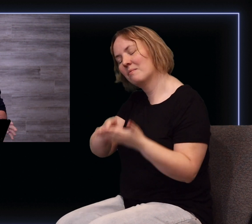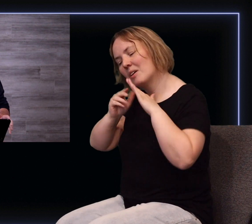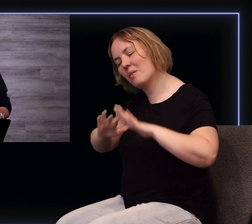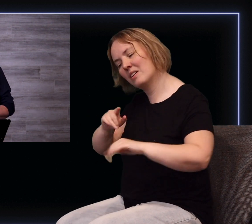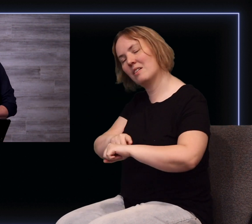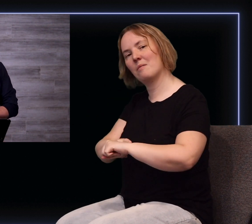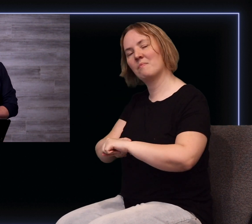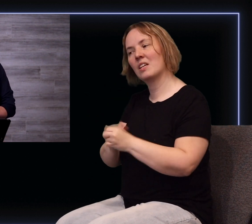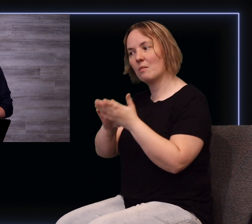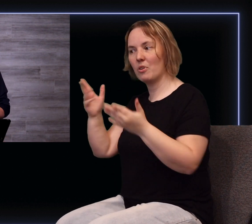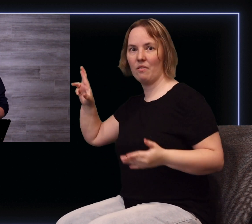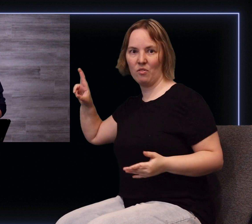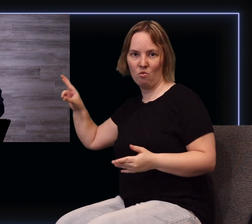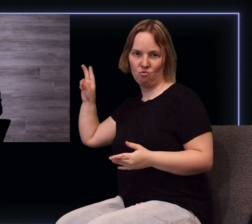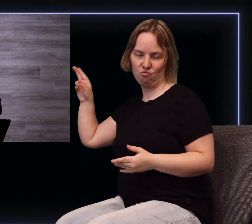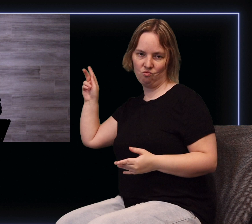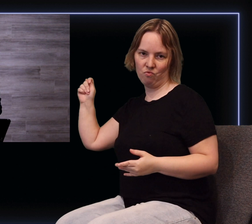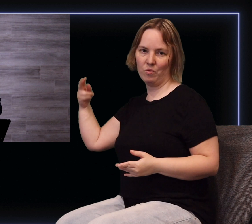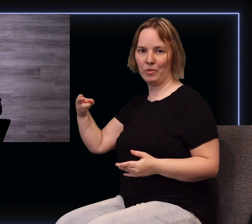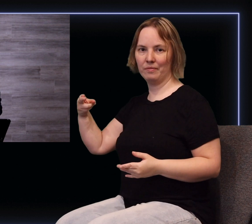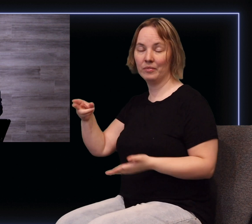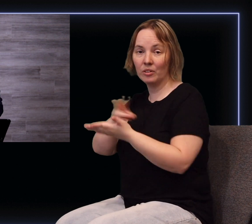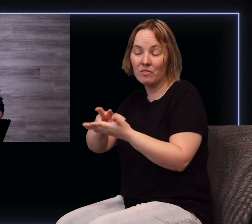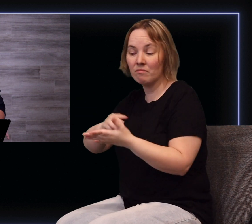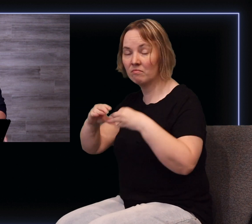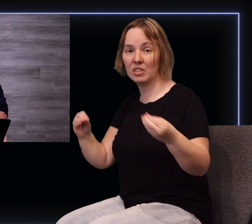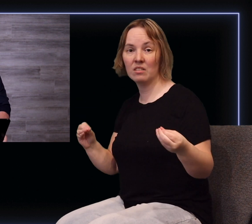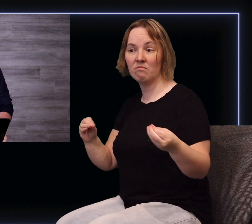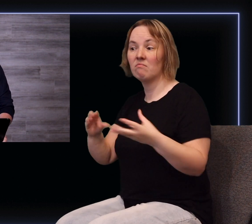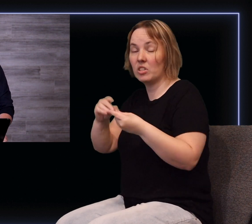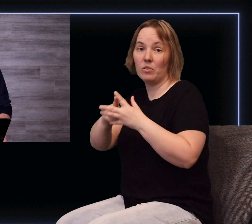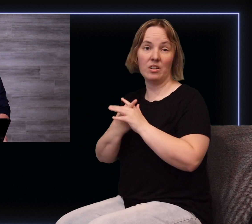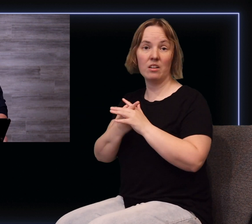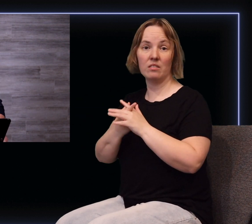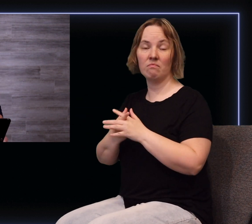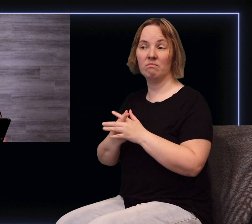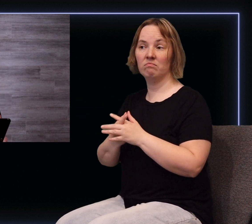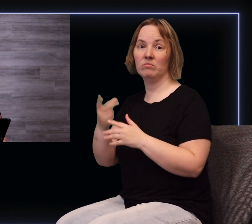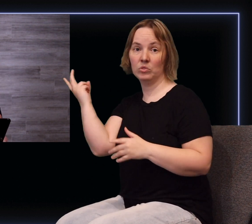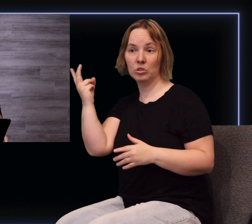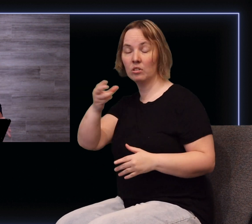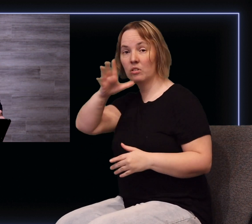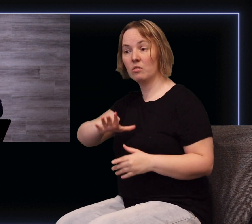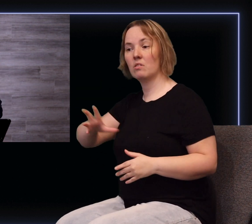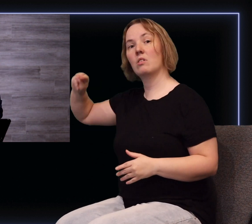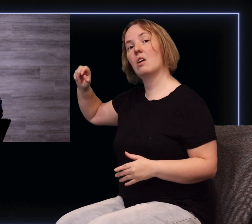time in the book of Ruth this past little while, and if you've read the story, you'll know that the story begins with two women named